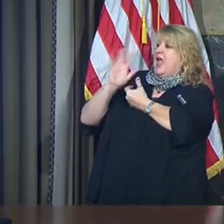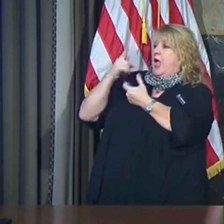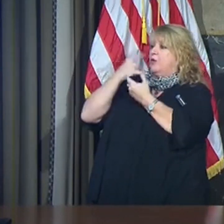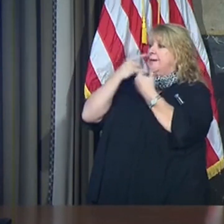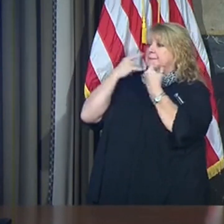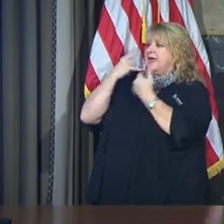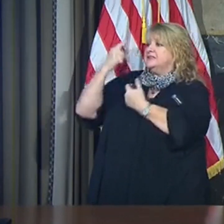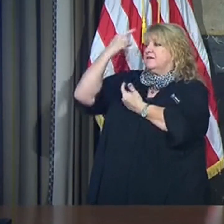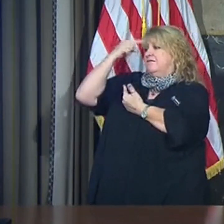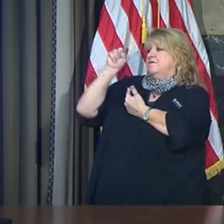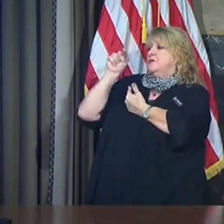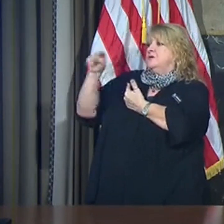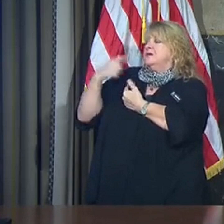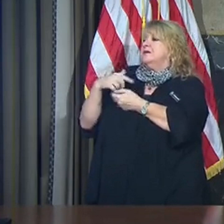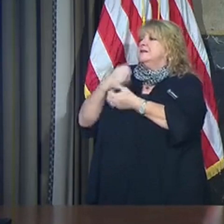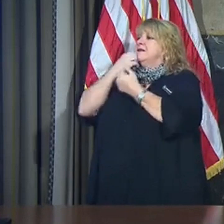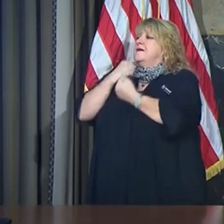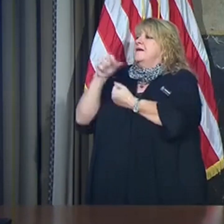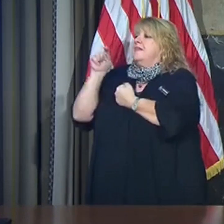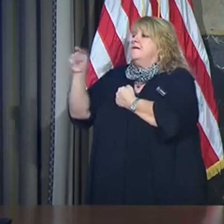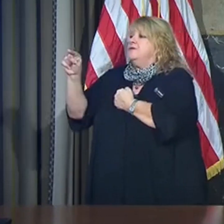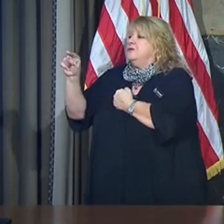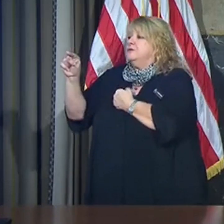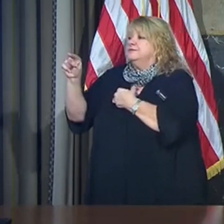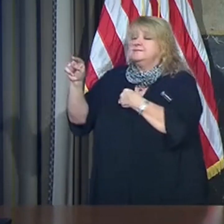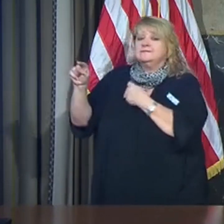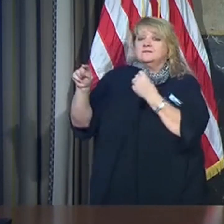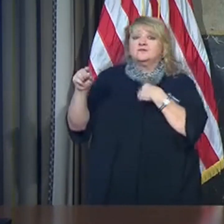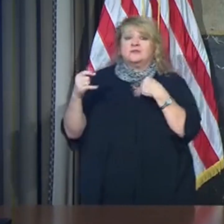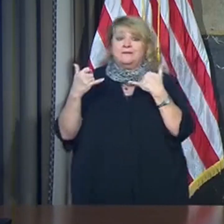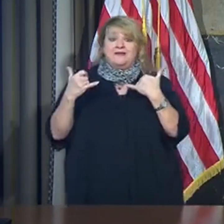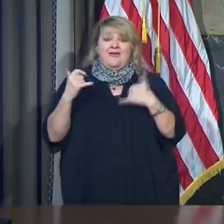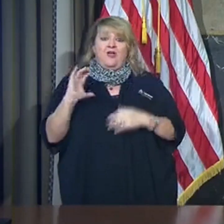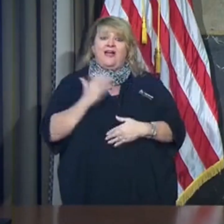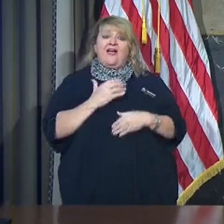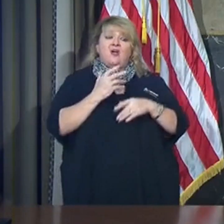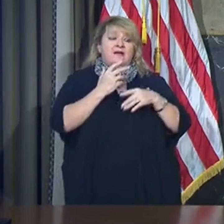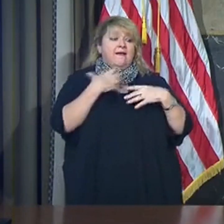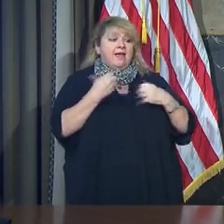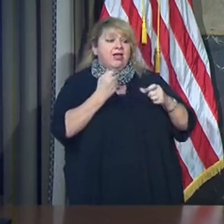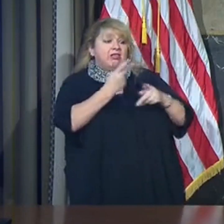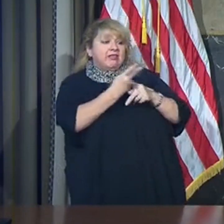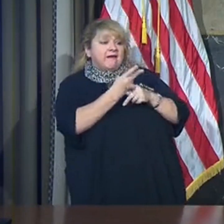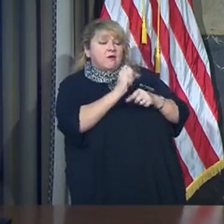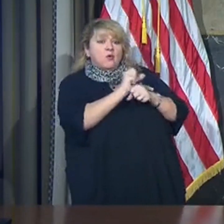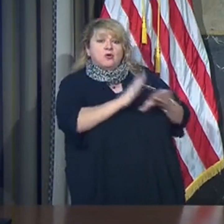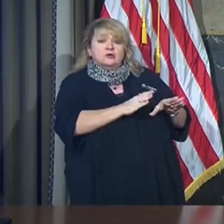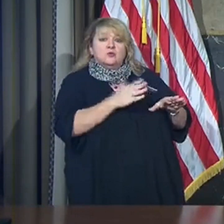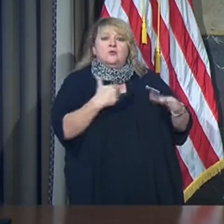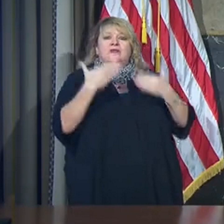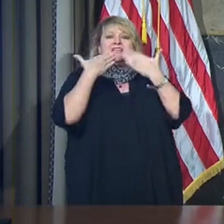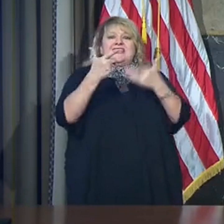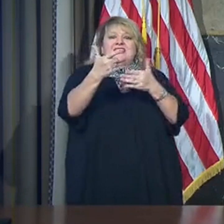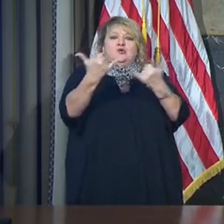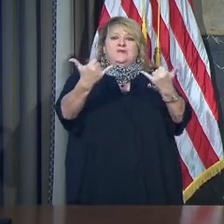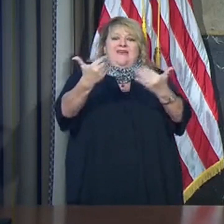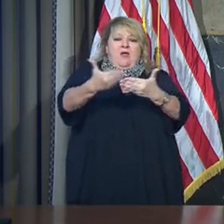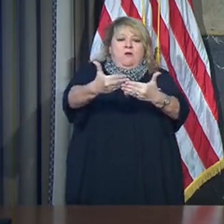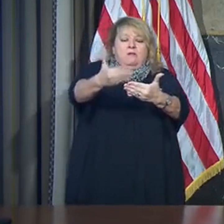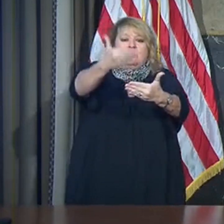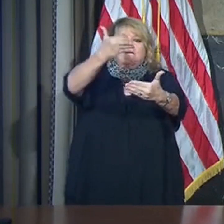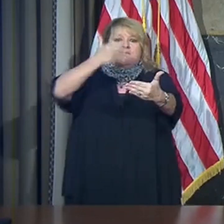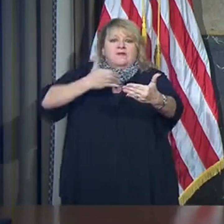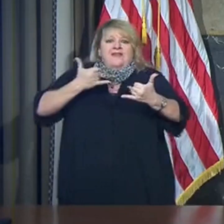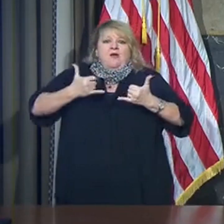In closing, my healthcare workers want to thank you in advance for what you're going to do for us. We want to thank you in advance